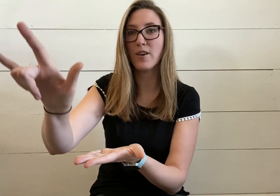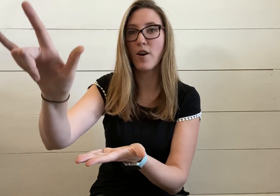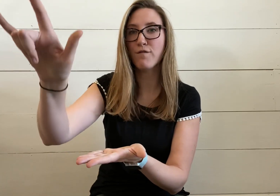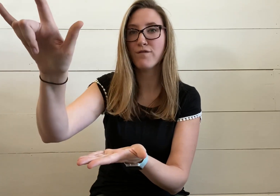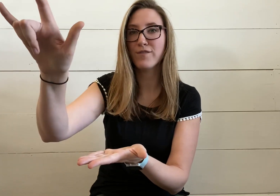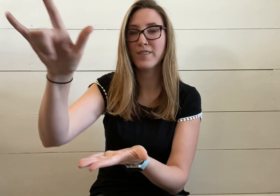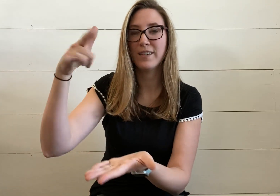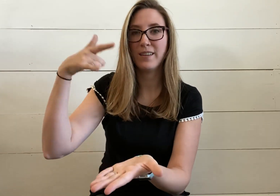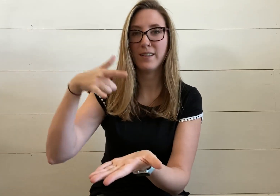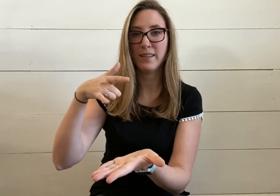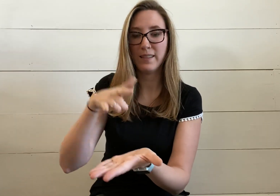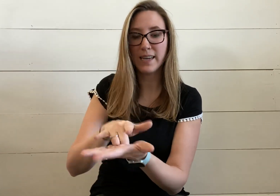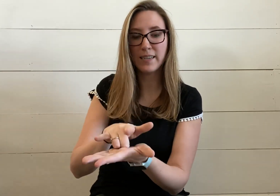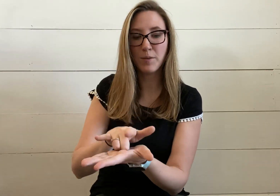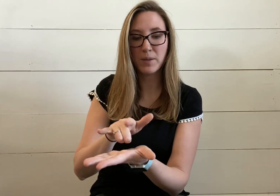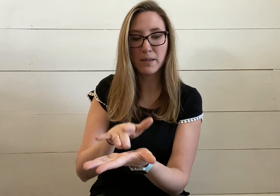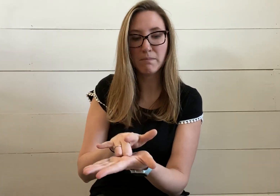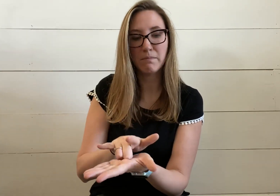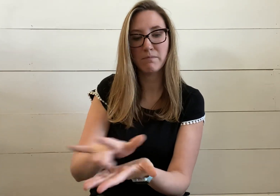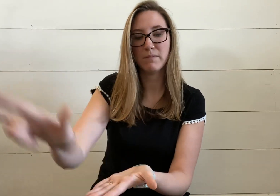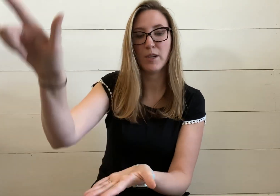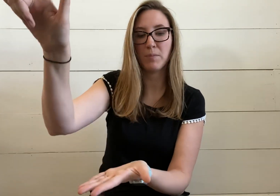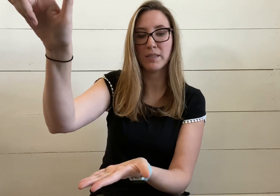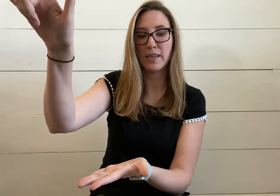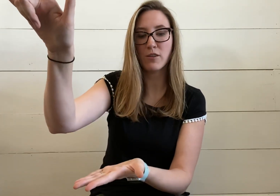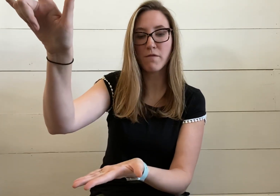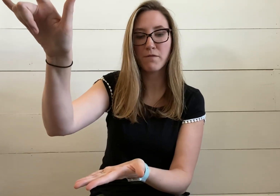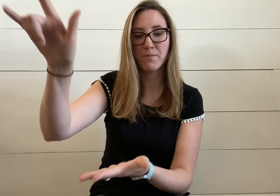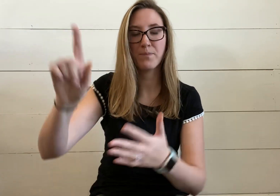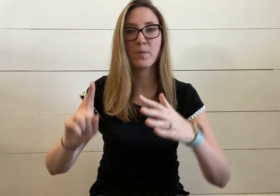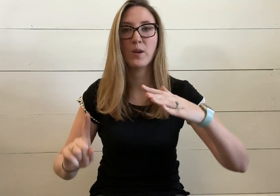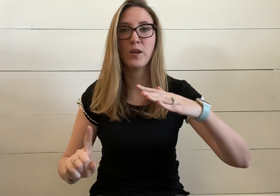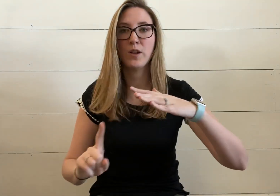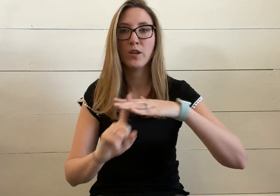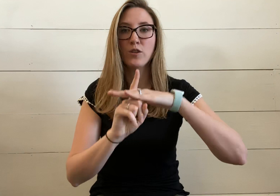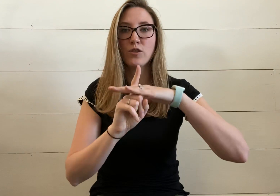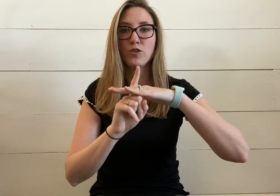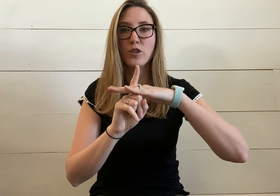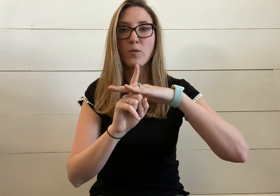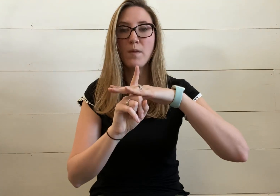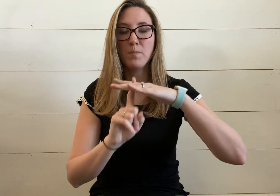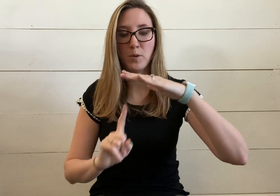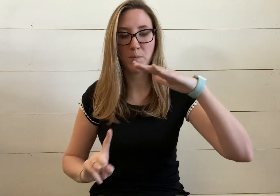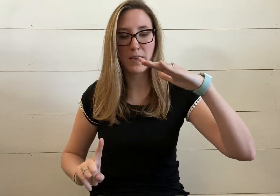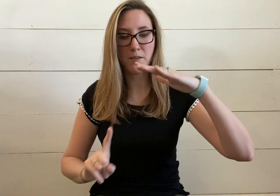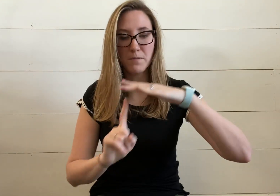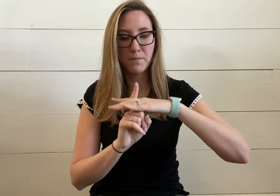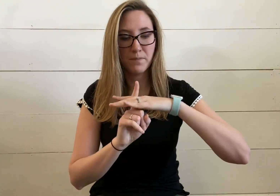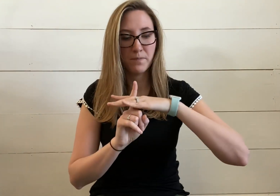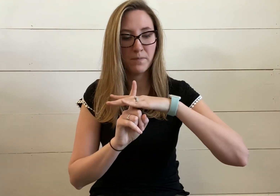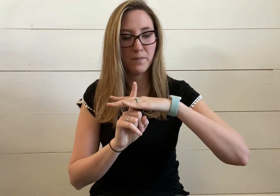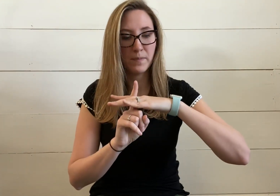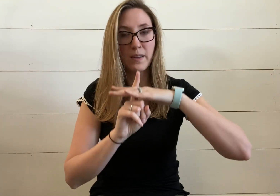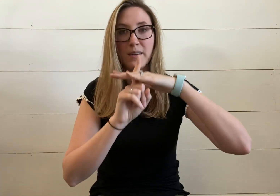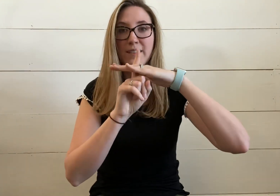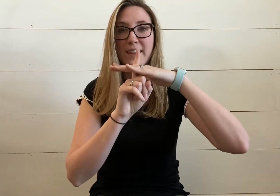off, land an airplane, airplane takes off, show up or appear, then